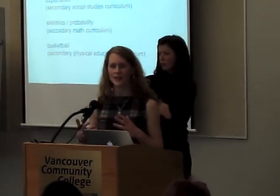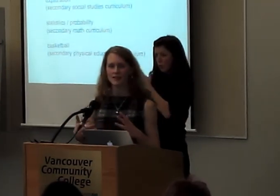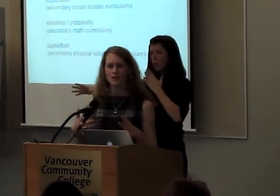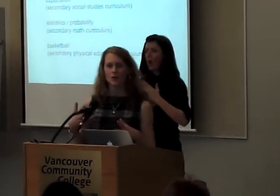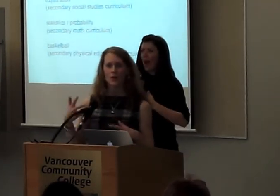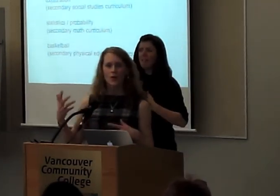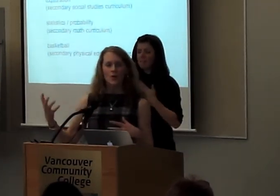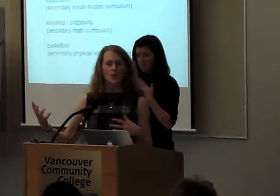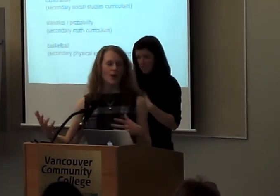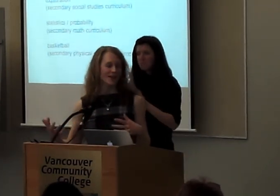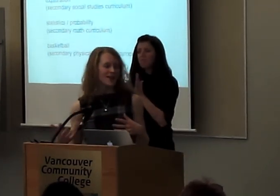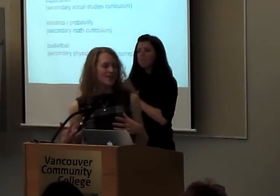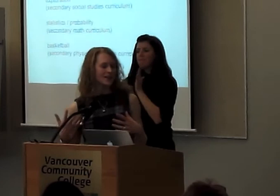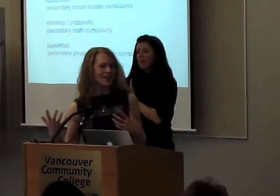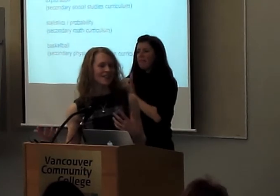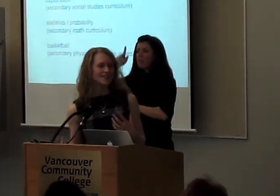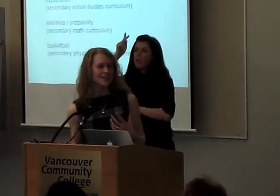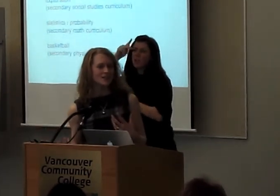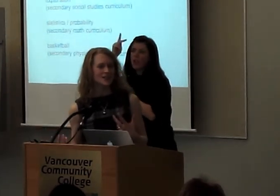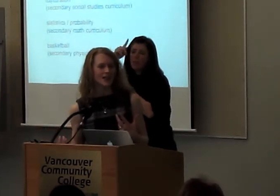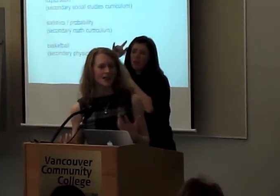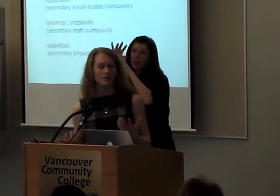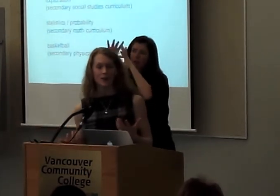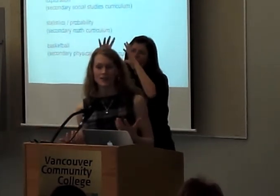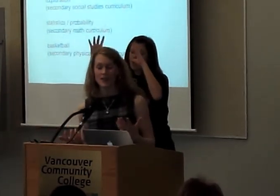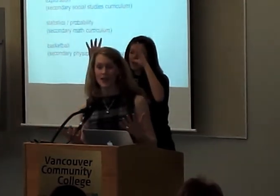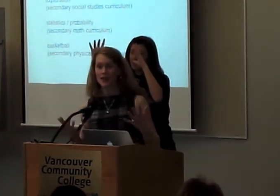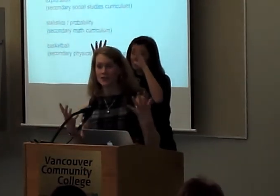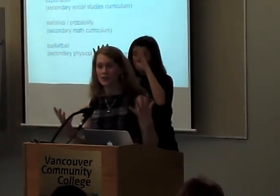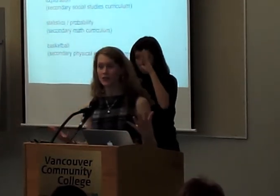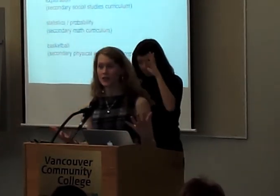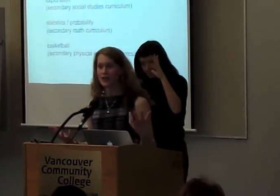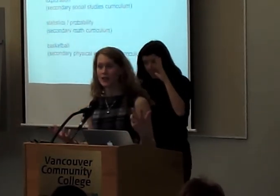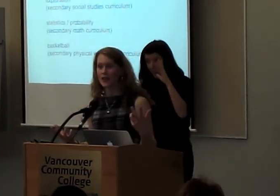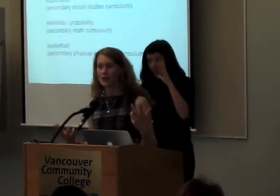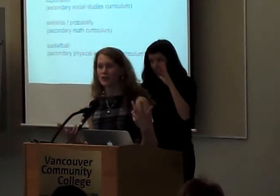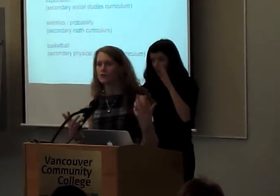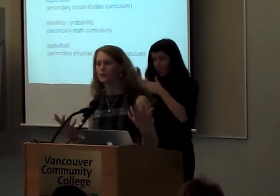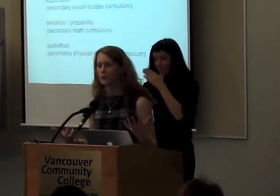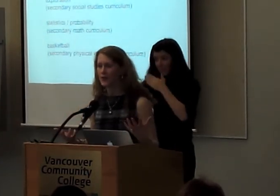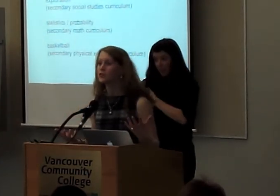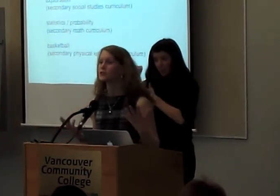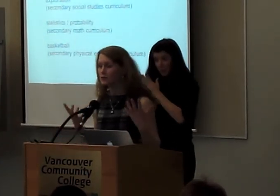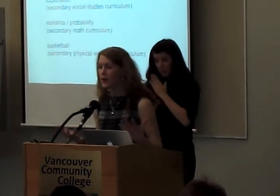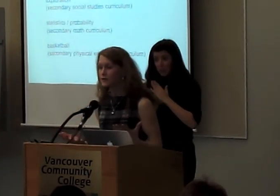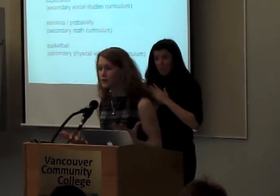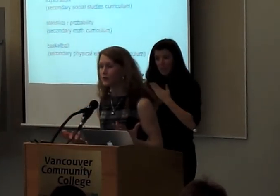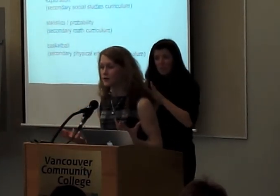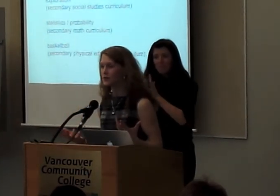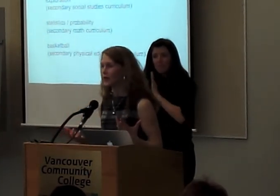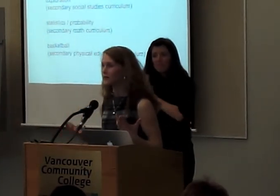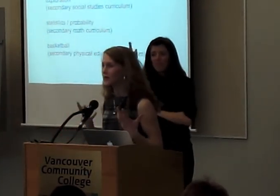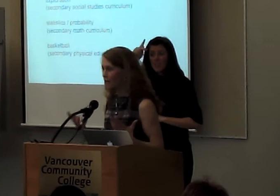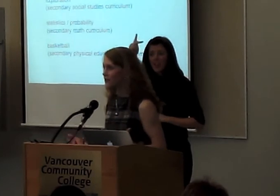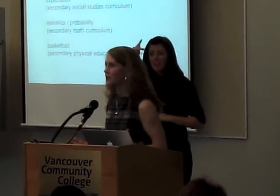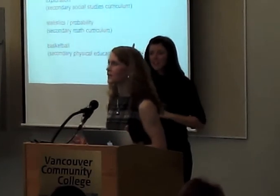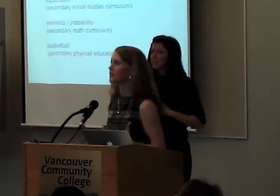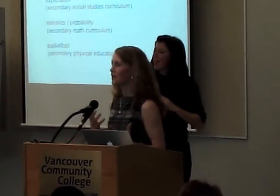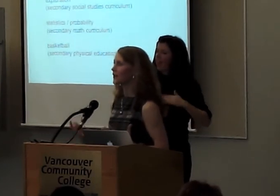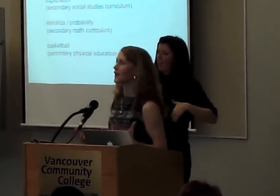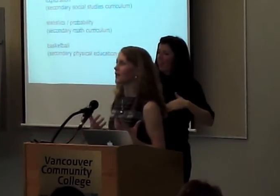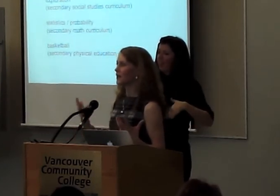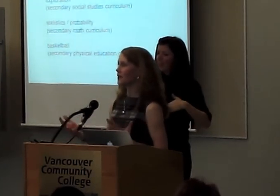afraid not, and so what, what Karen's going to be talking about today is certainly useful, because you do have students that are